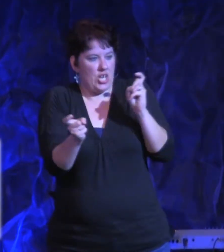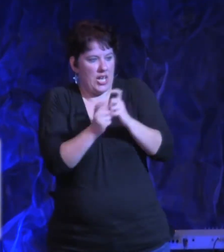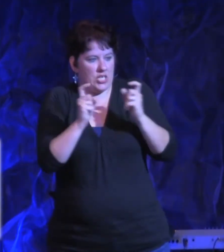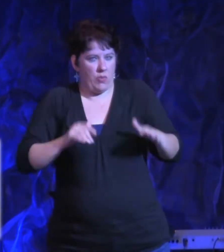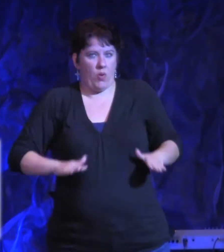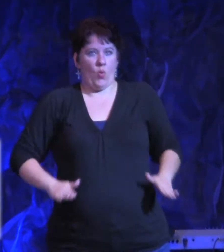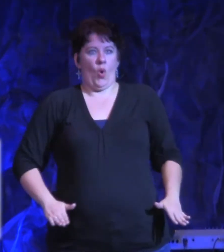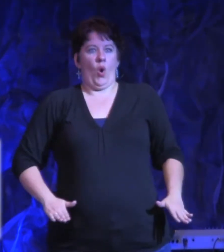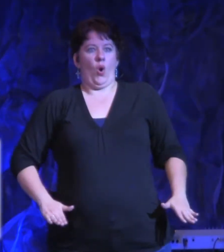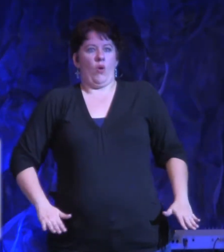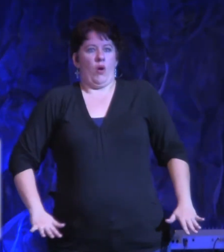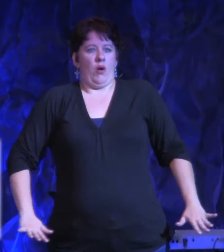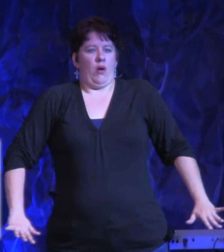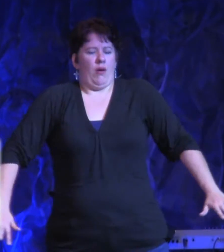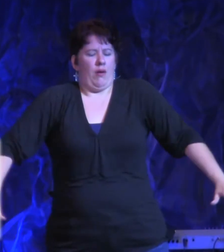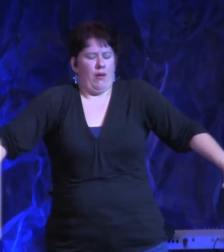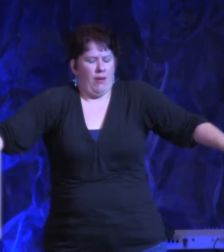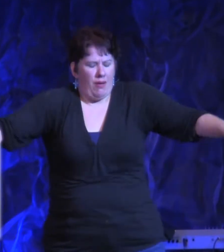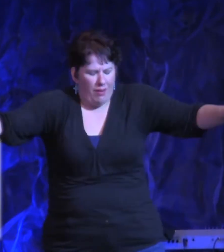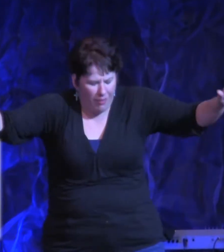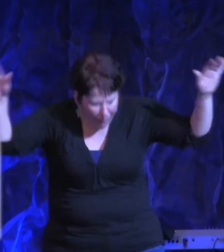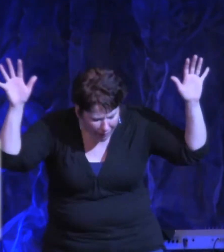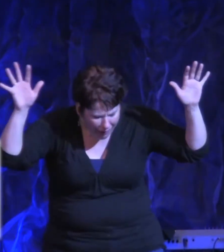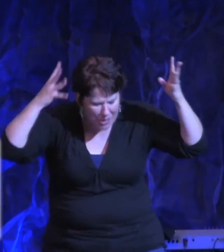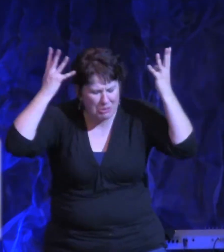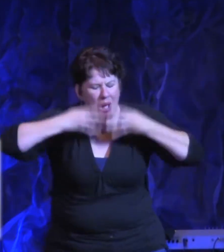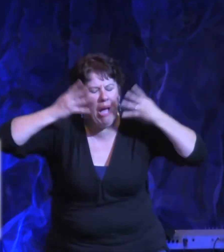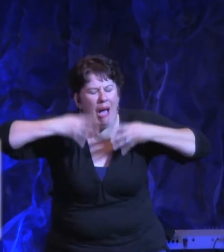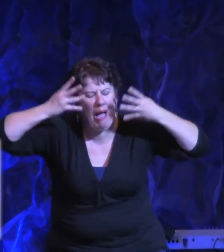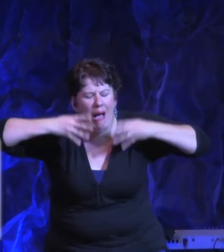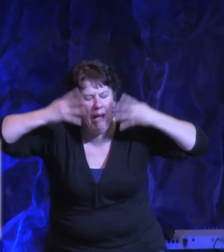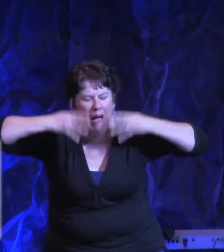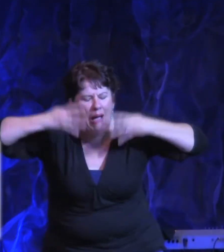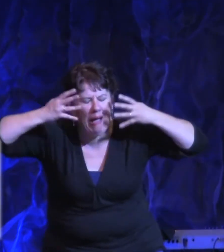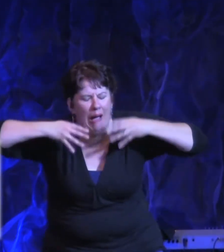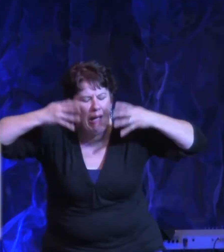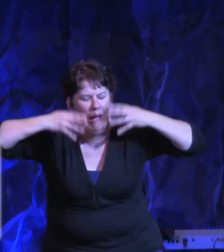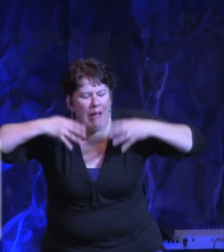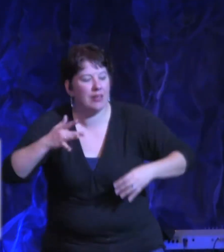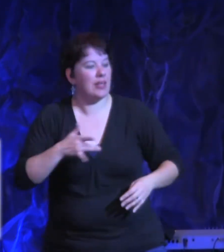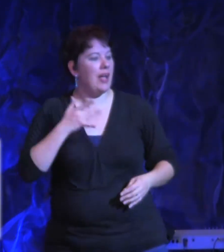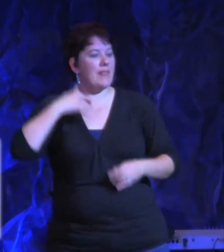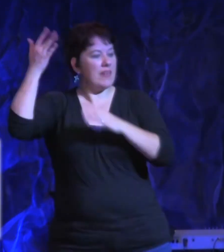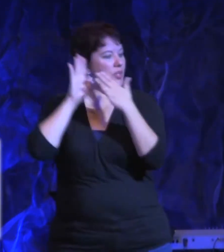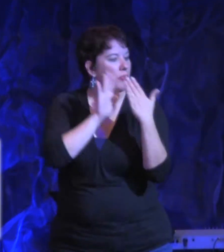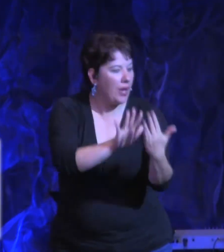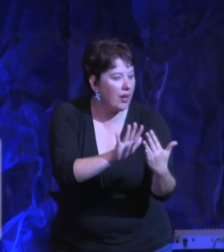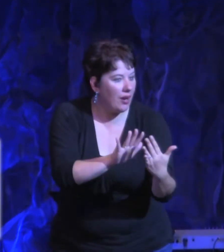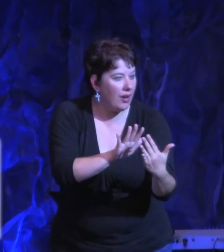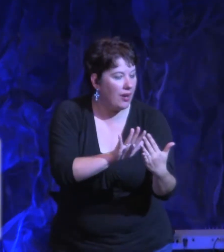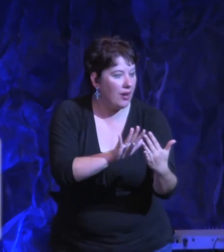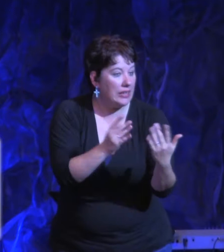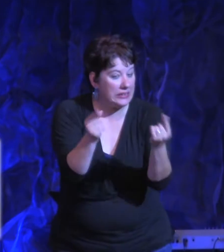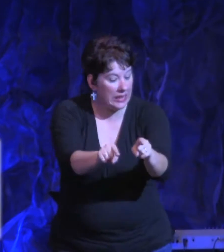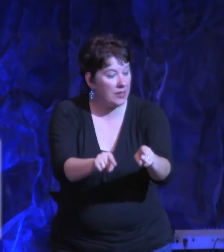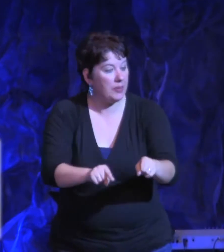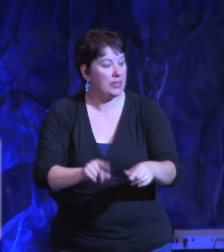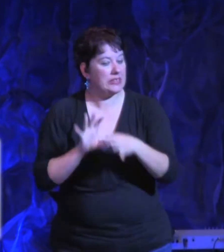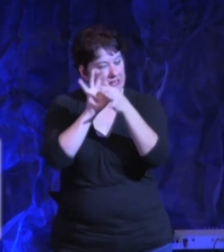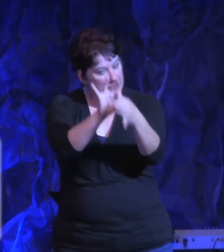they cry and they feel the presence of God. And they leave here, the barrier gone and the refreshing of the Lord on them. Amen?